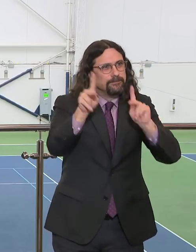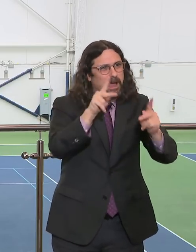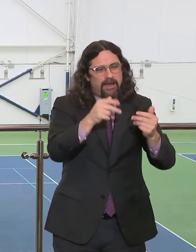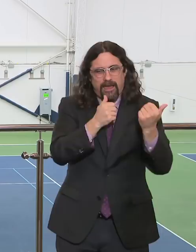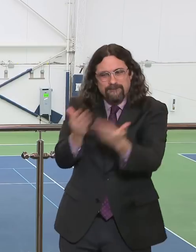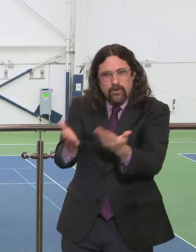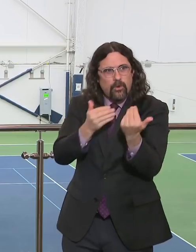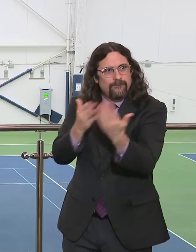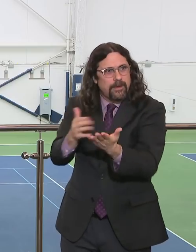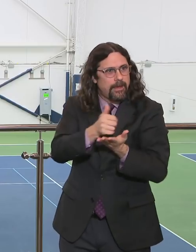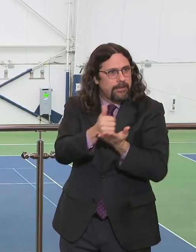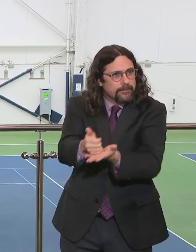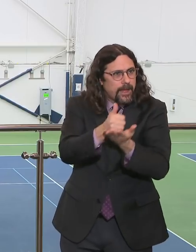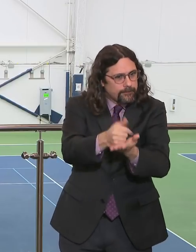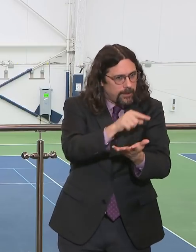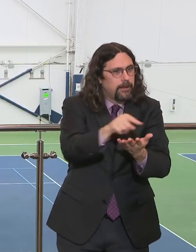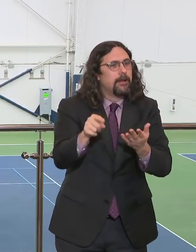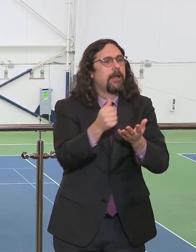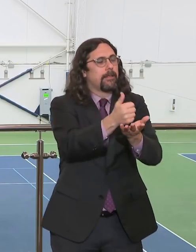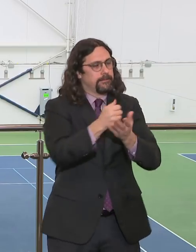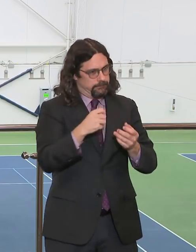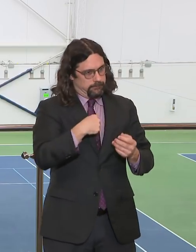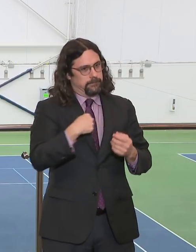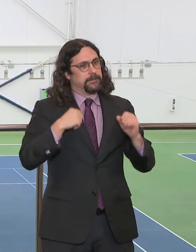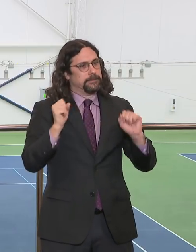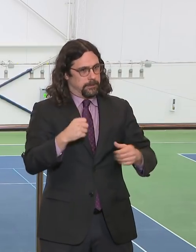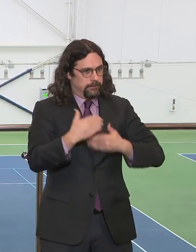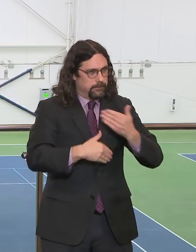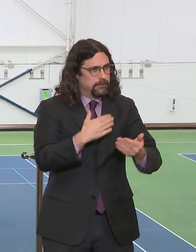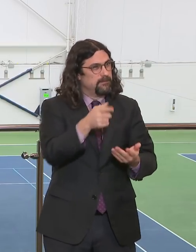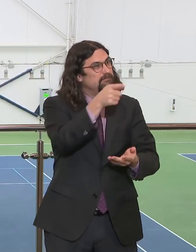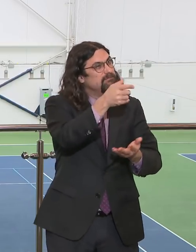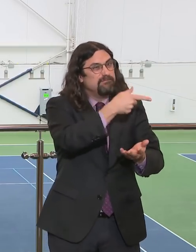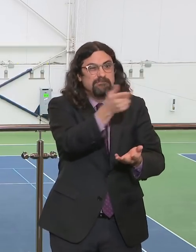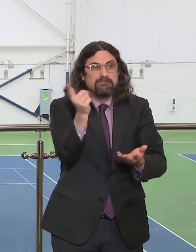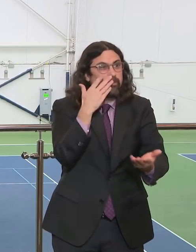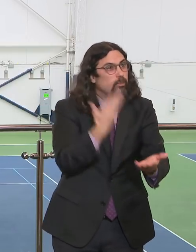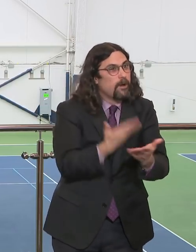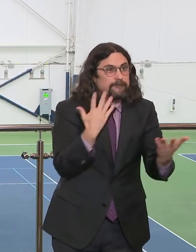everything. That is on display right here at this tennis center.